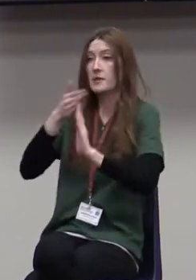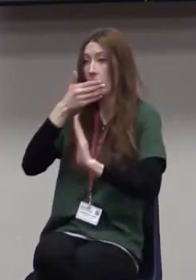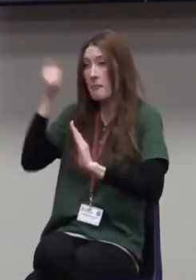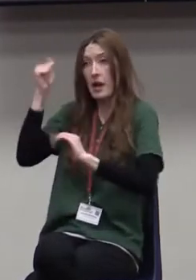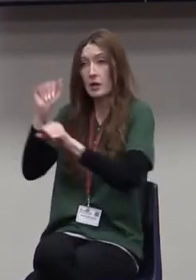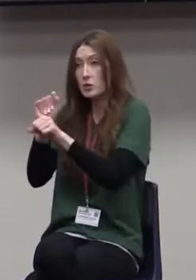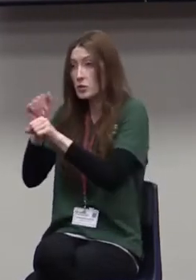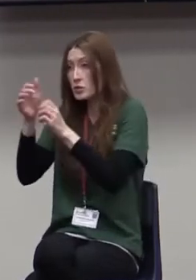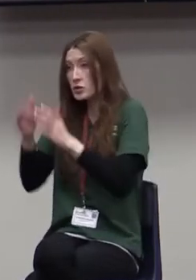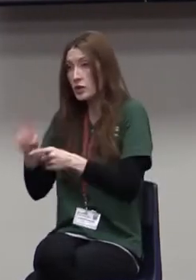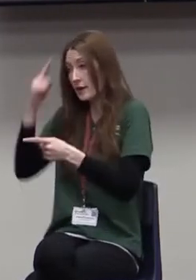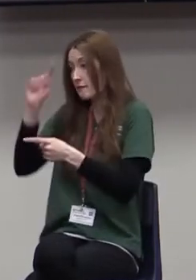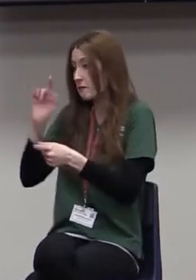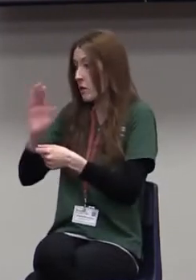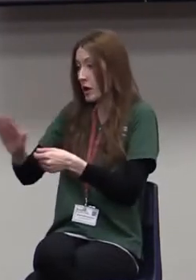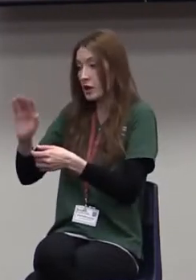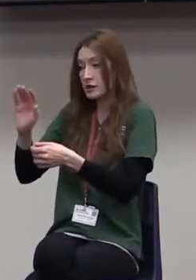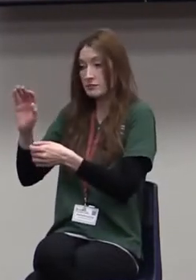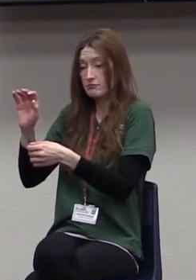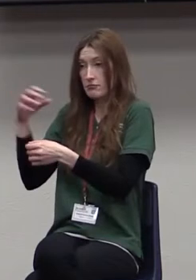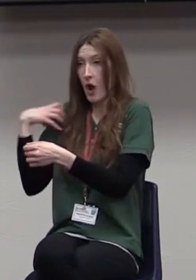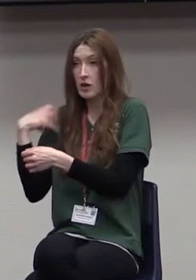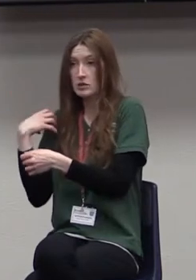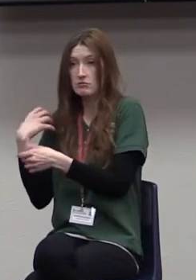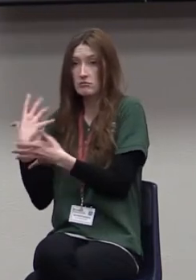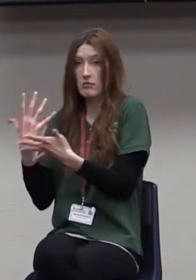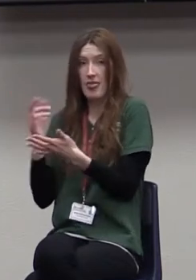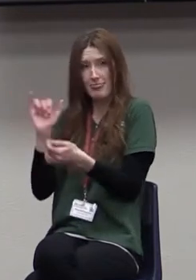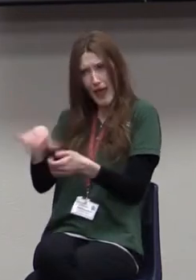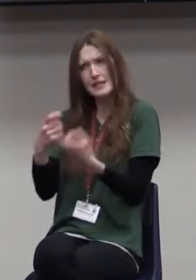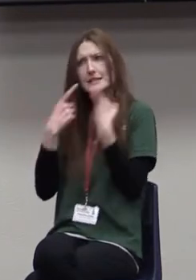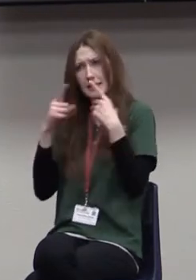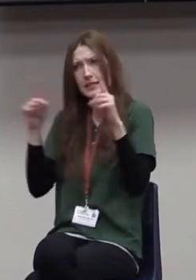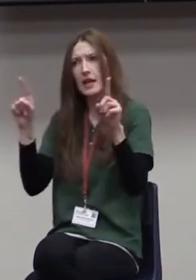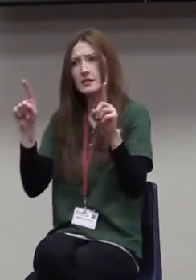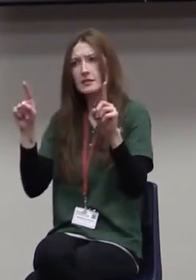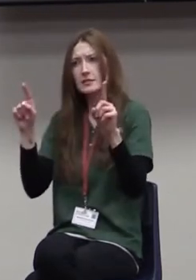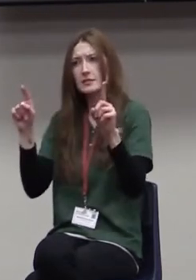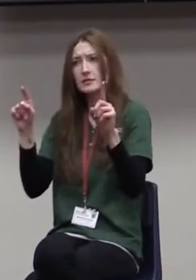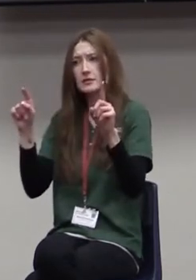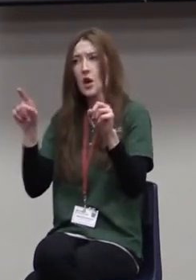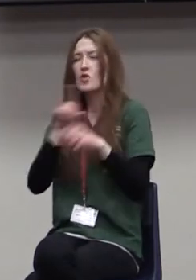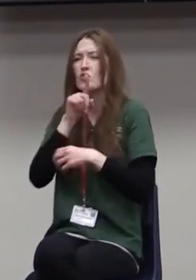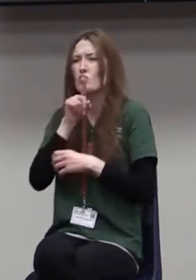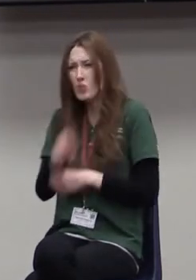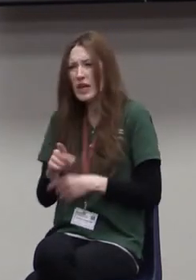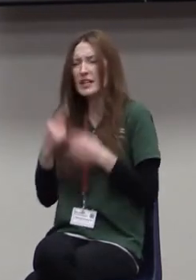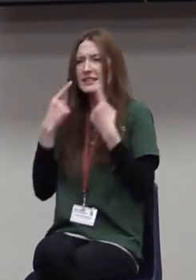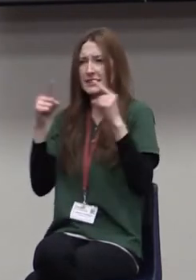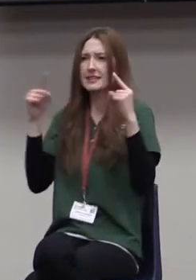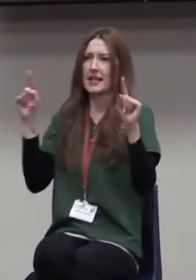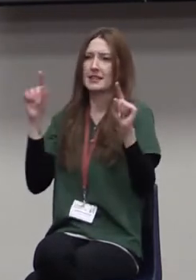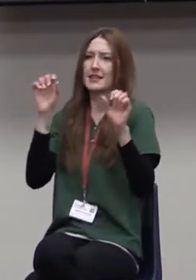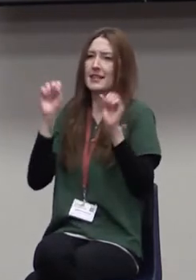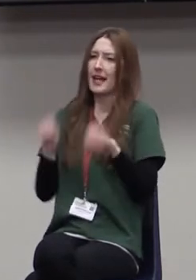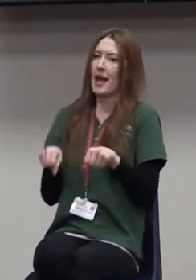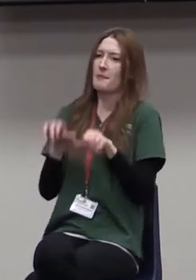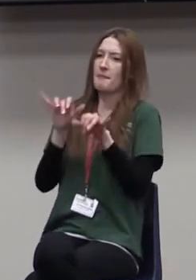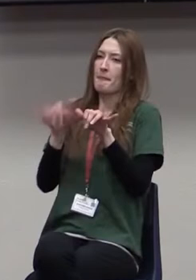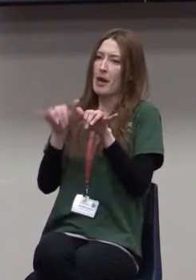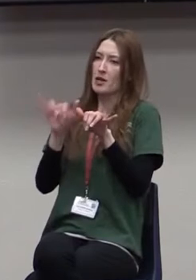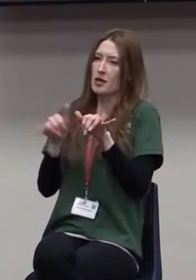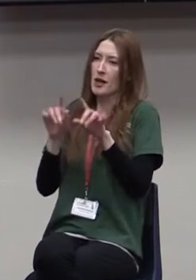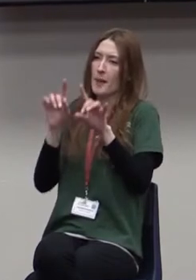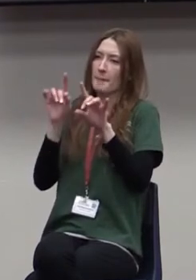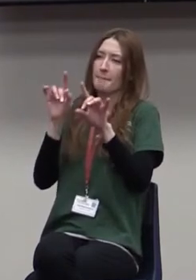You see, all of us have ways that we think about this idea of success. And real success can only be measured by